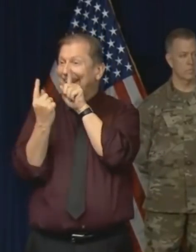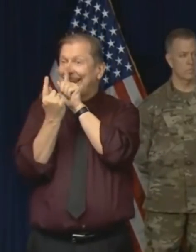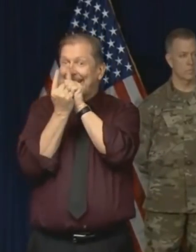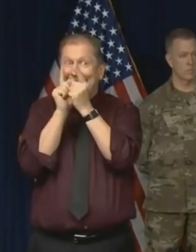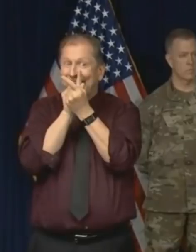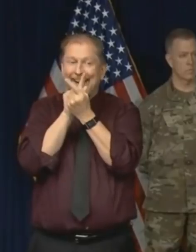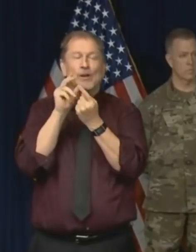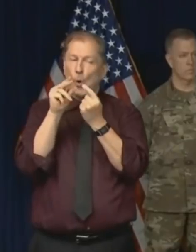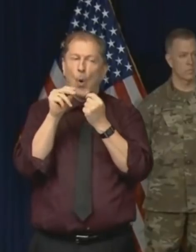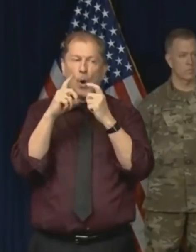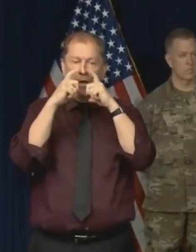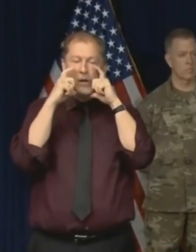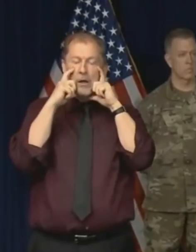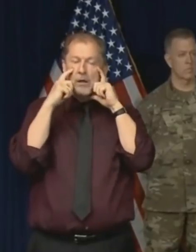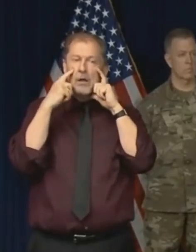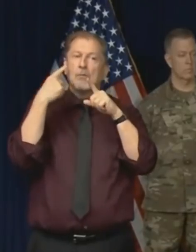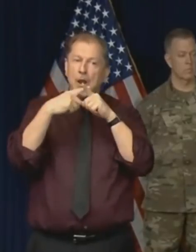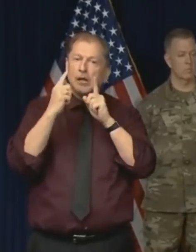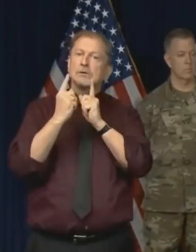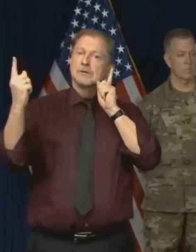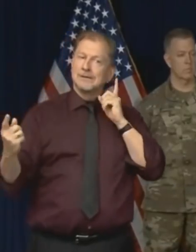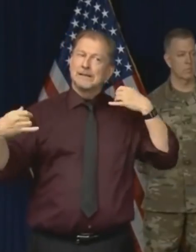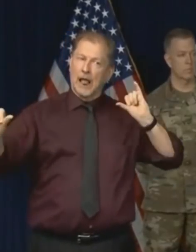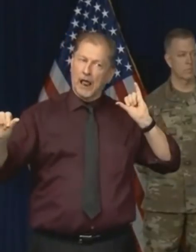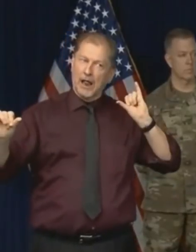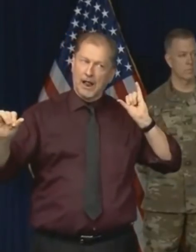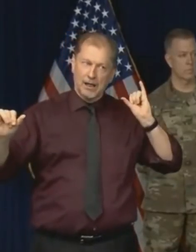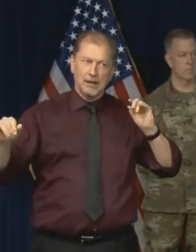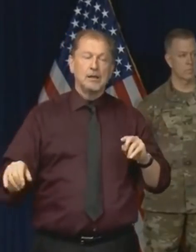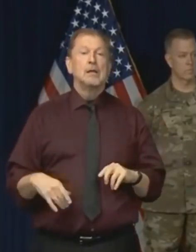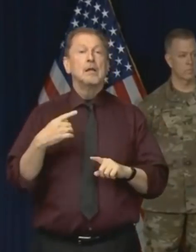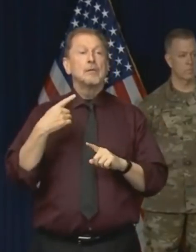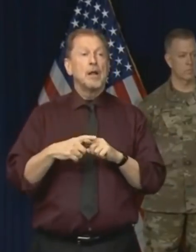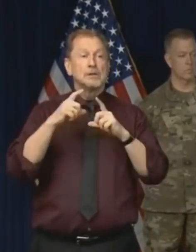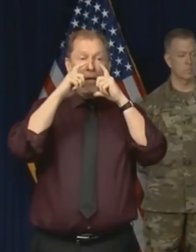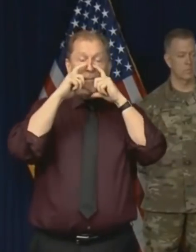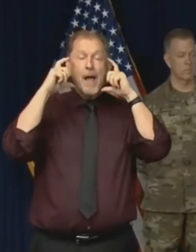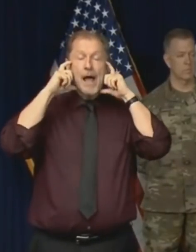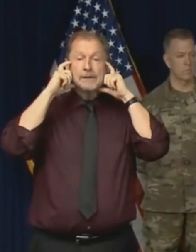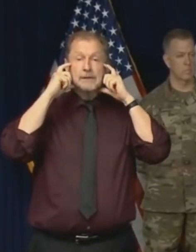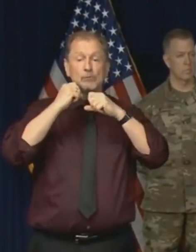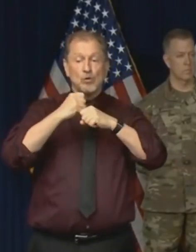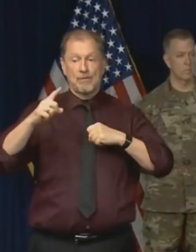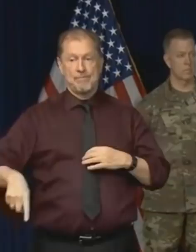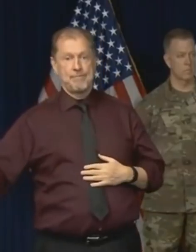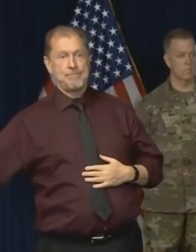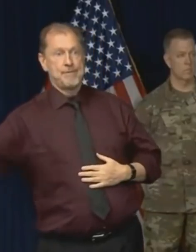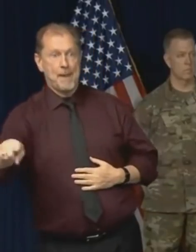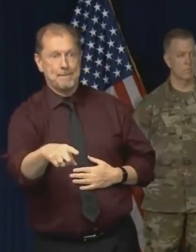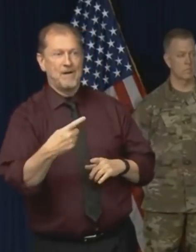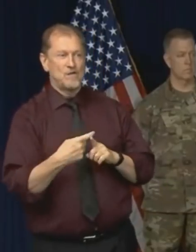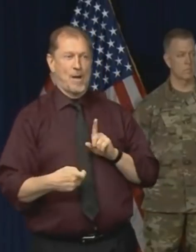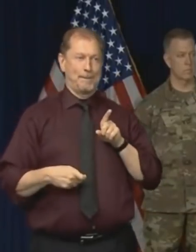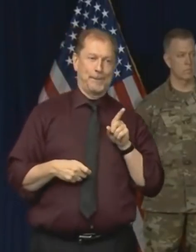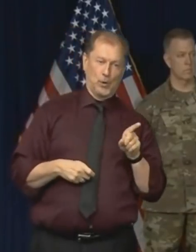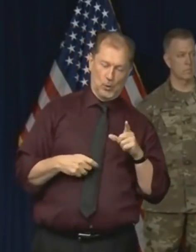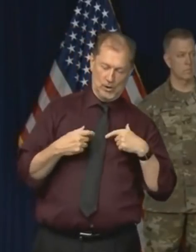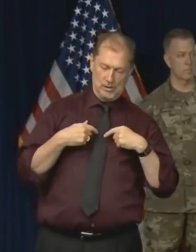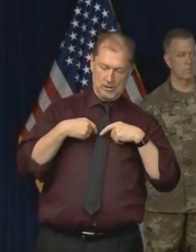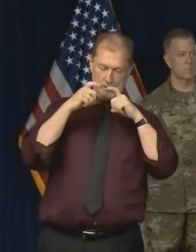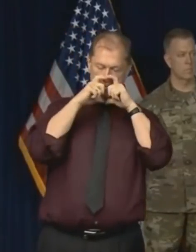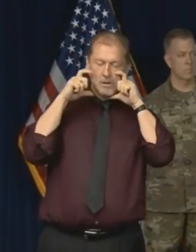additional protection. And let me be clear, wearing a mask is protecting everybody else. So you're doing everybody else